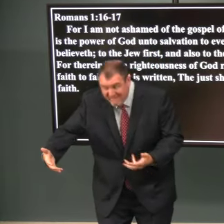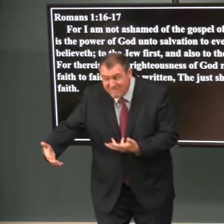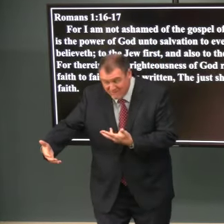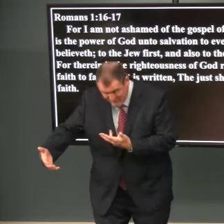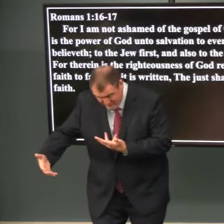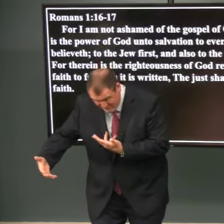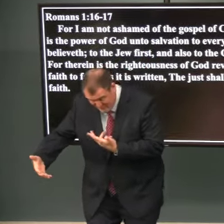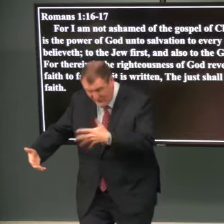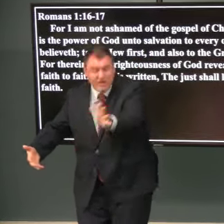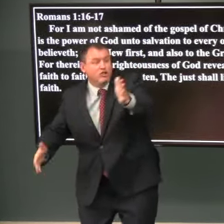saved